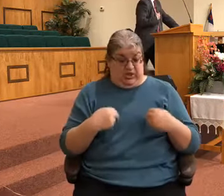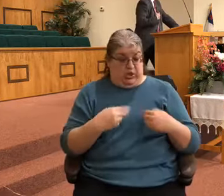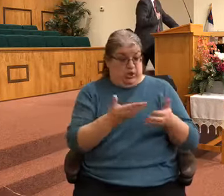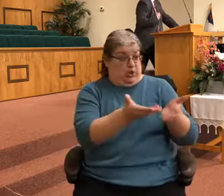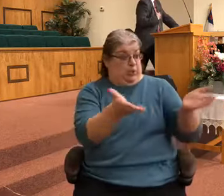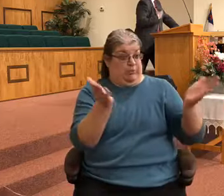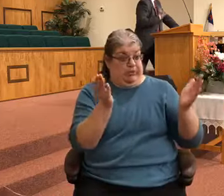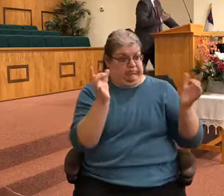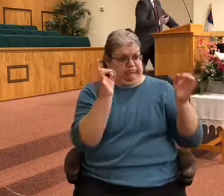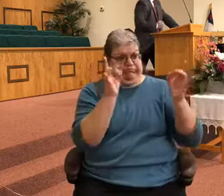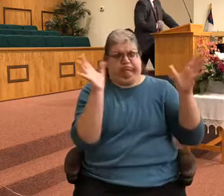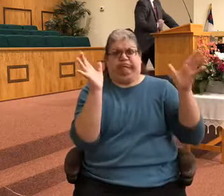condemned.